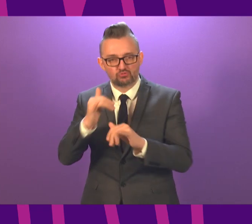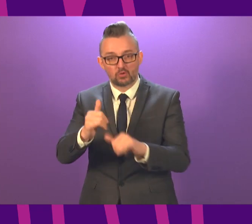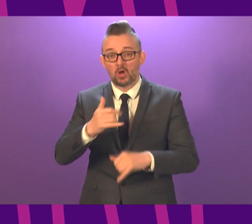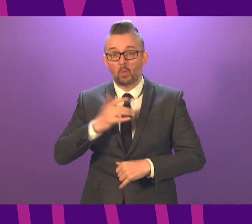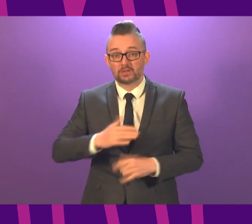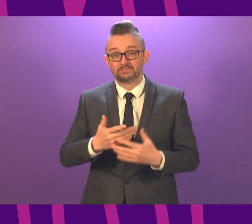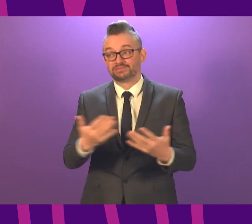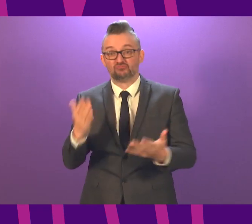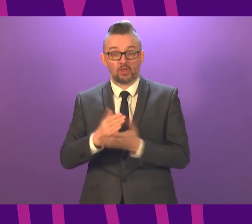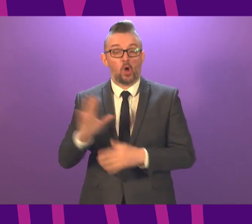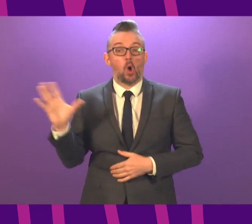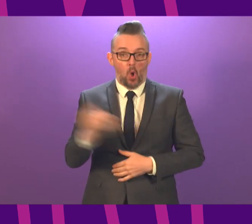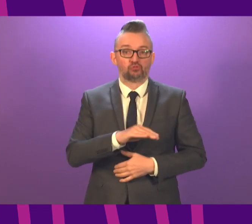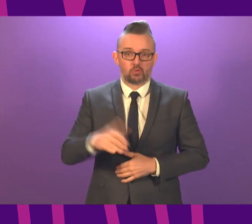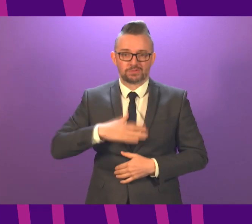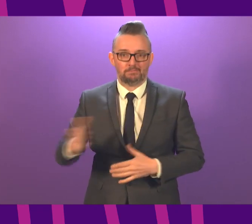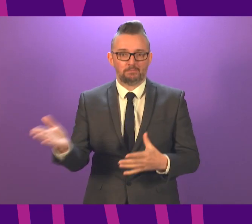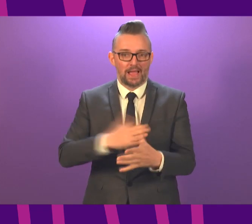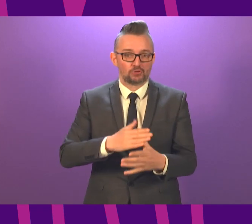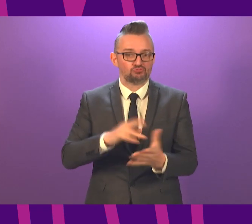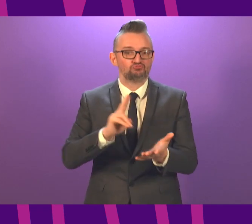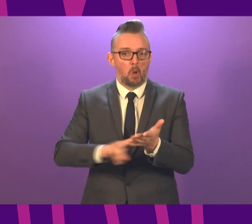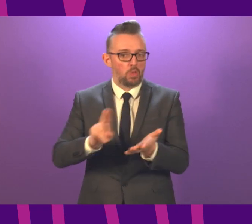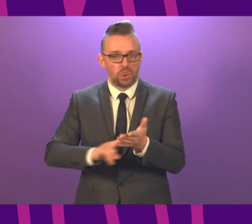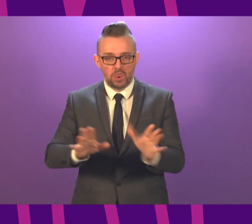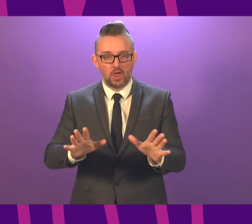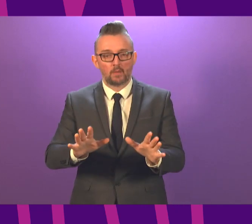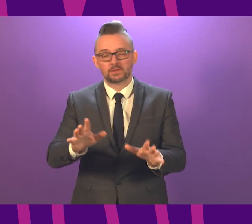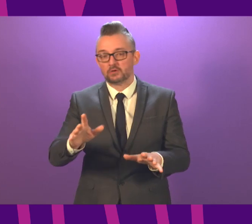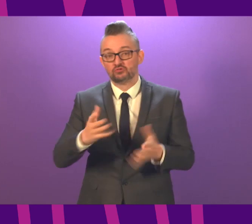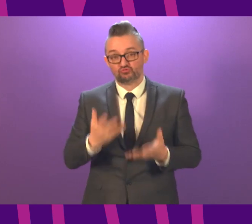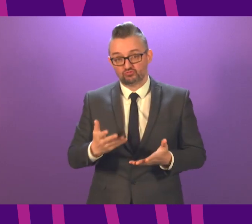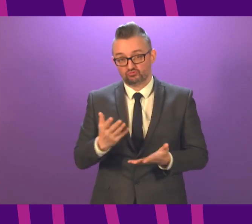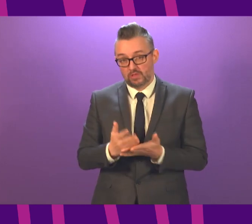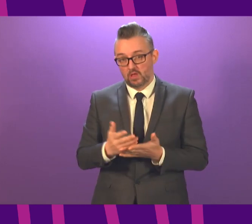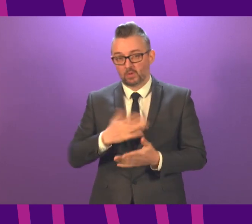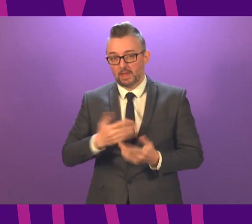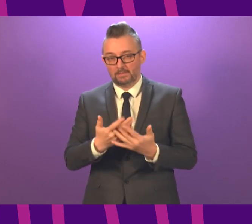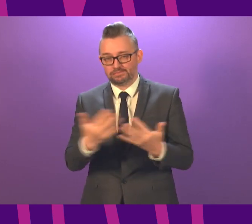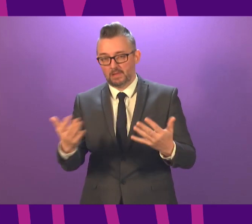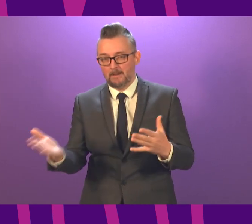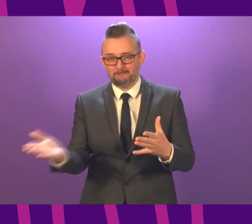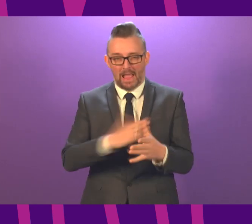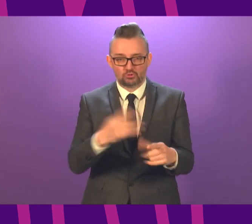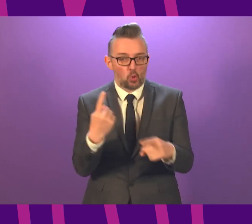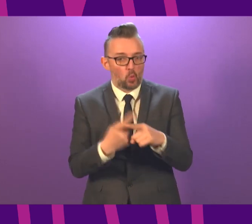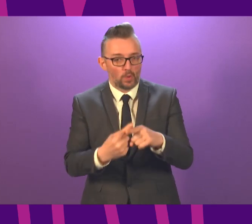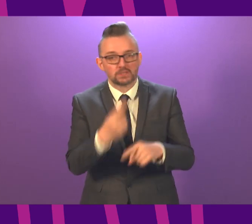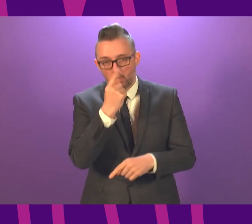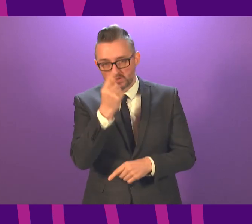children, want all children to be in school as normal, as quickly as possible. But short of that, we want as many to get back as quickly as possible.